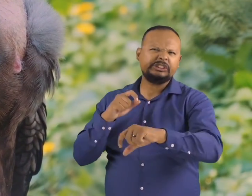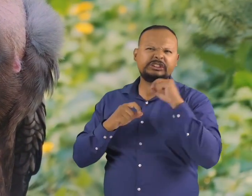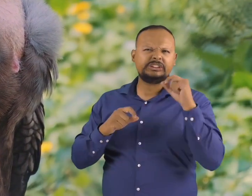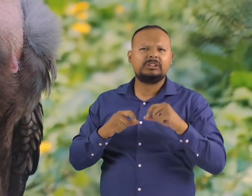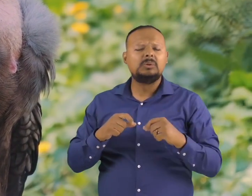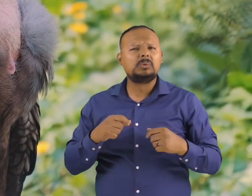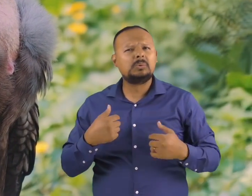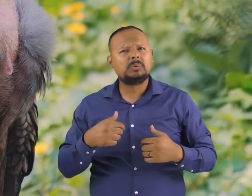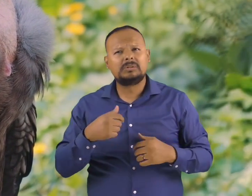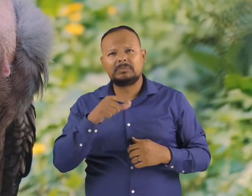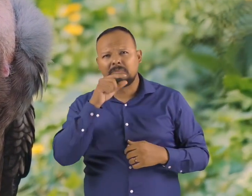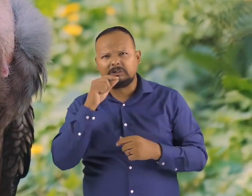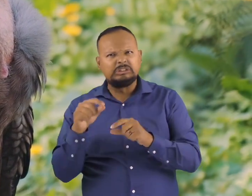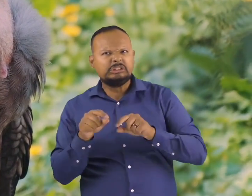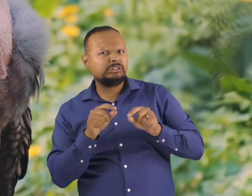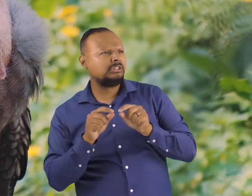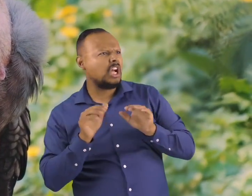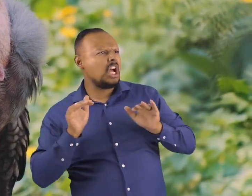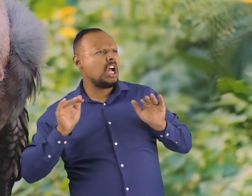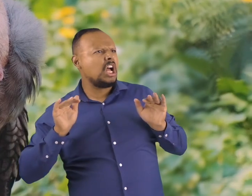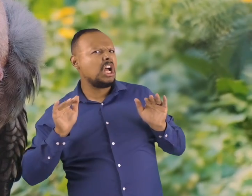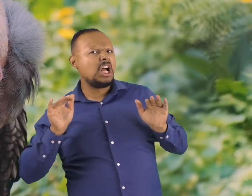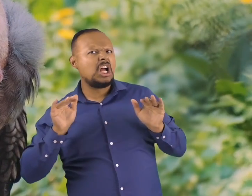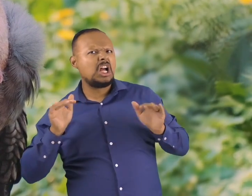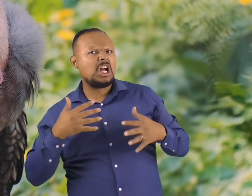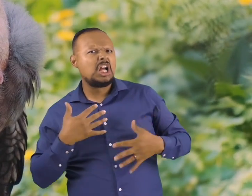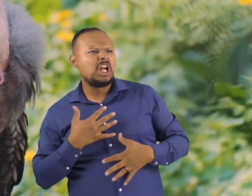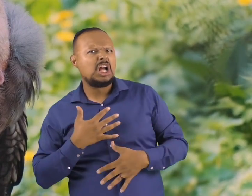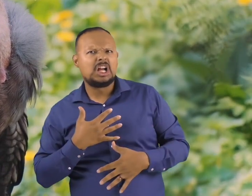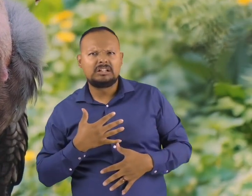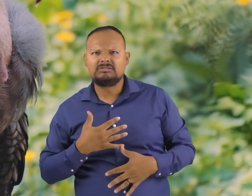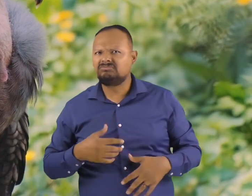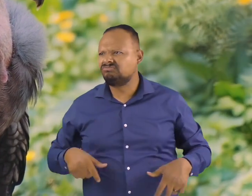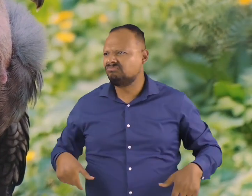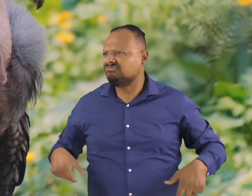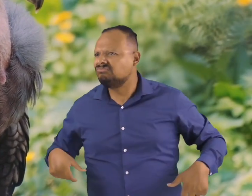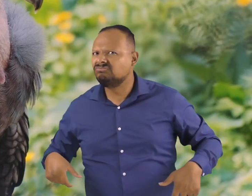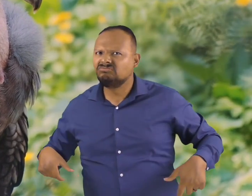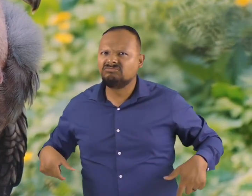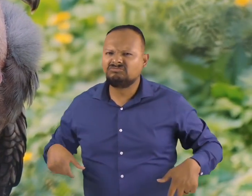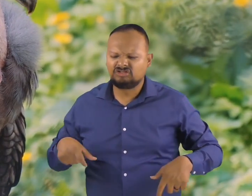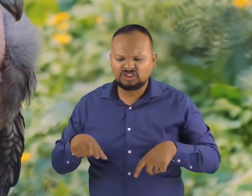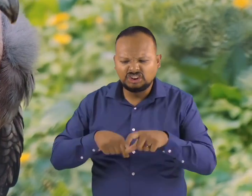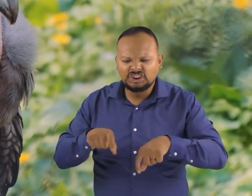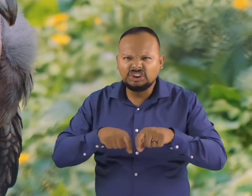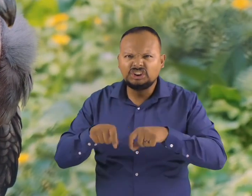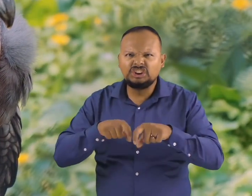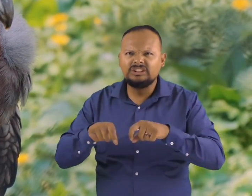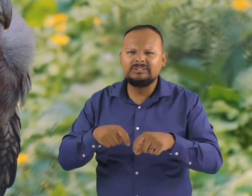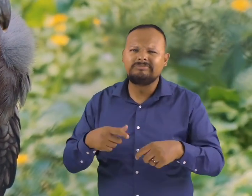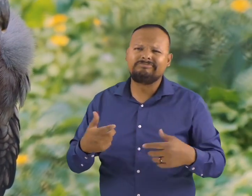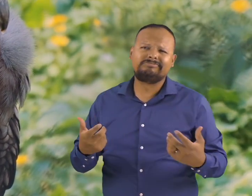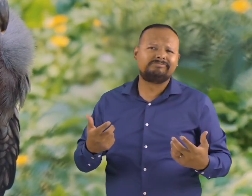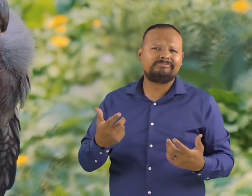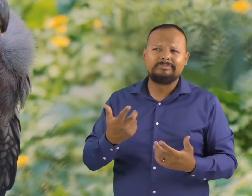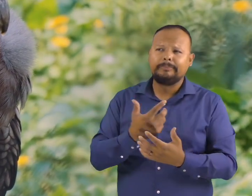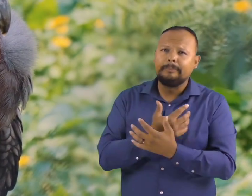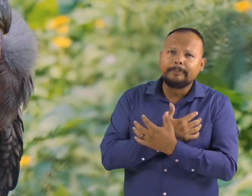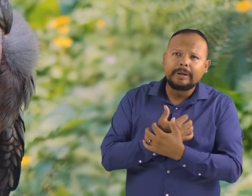carcass. Except for bears and golden eagles. Bears don't care if a condor is around and will ignore them. And